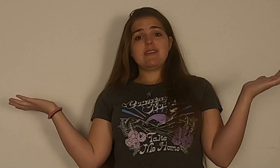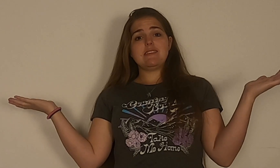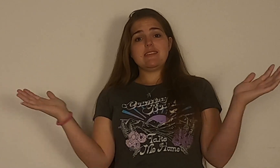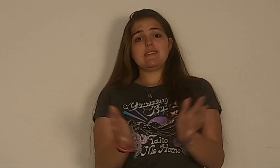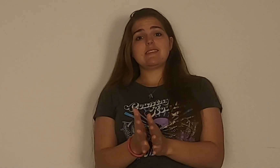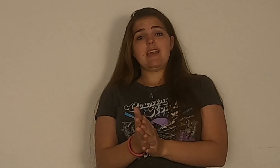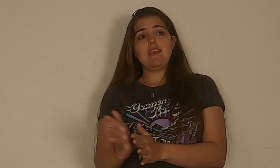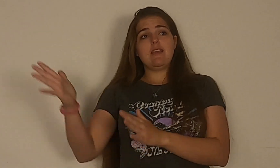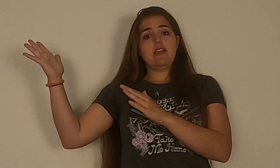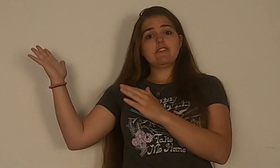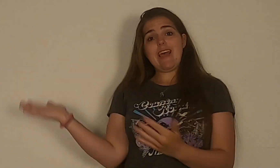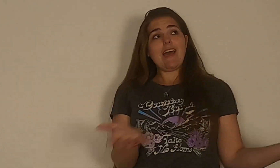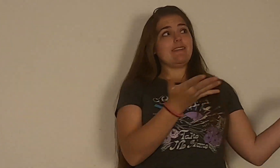my statistics and here's dad.